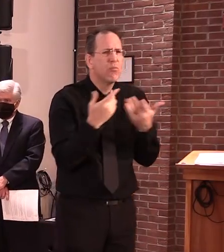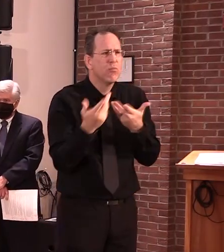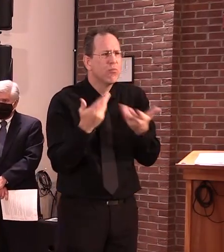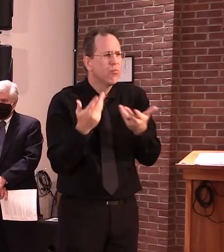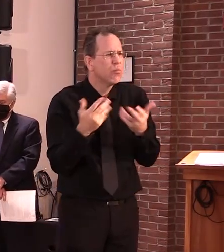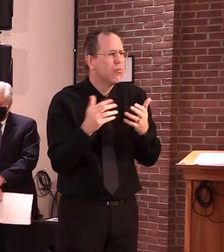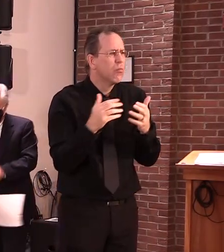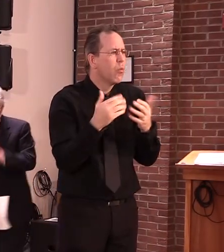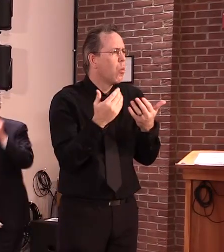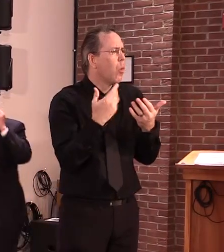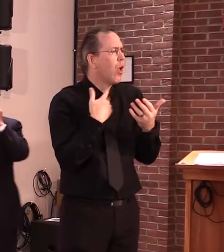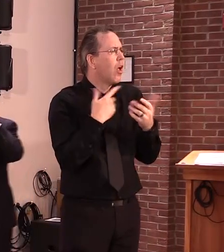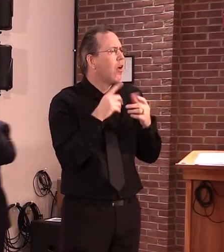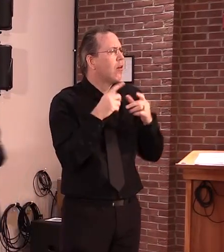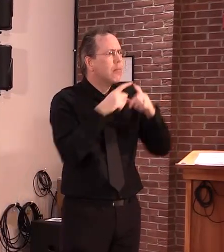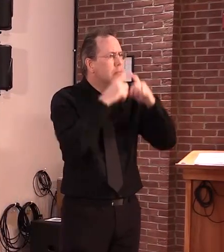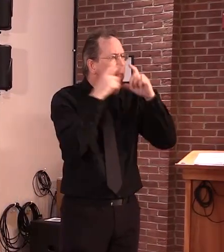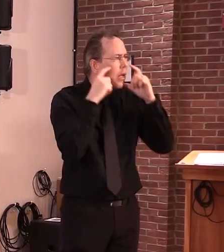Secretary Smith.